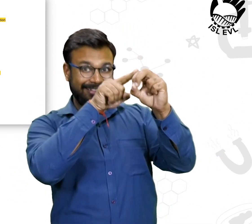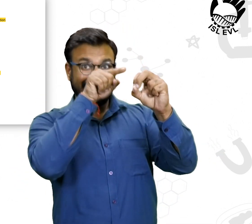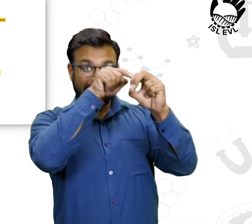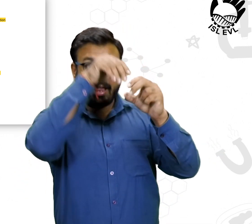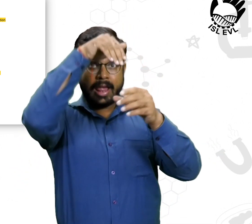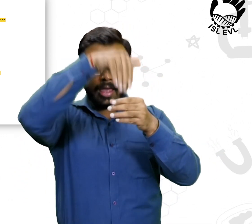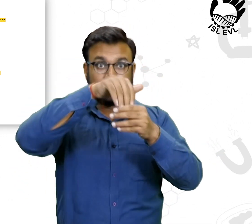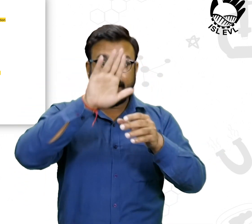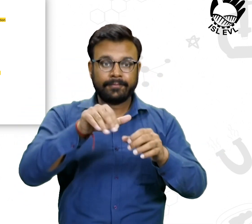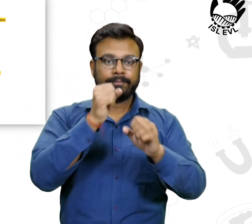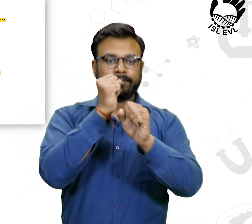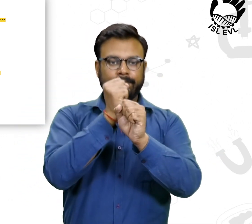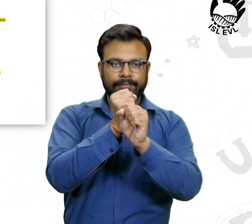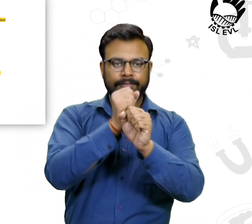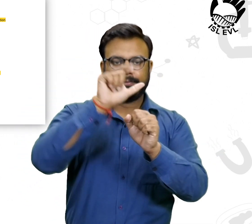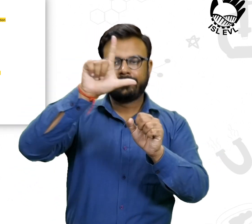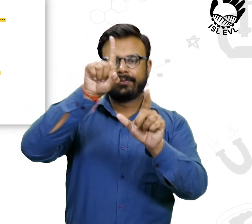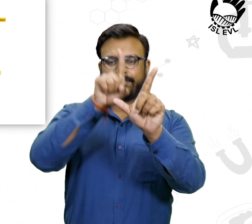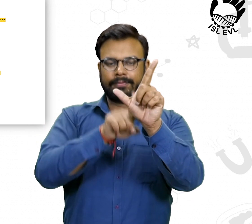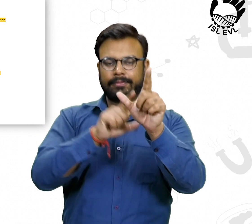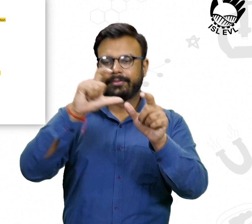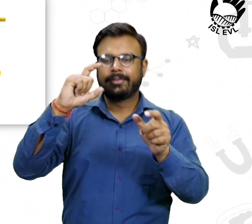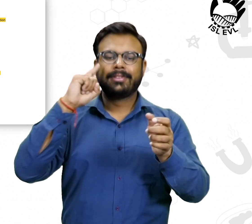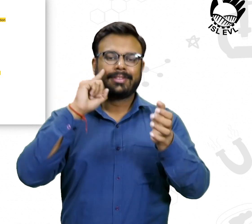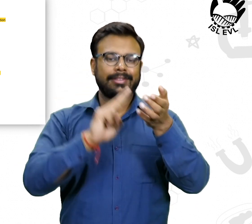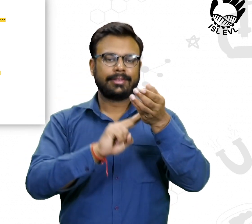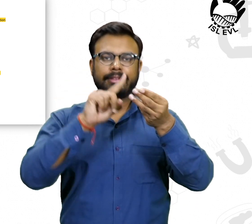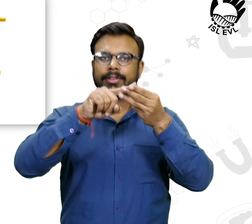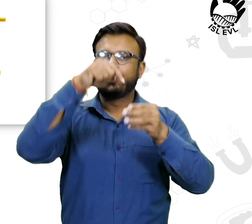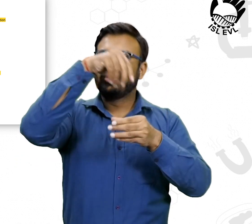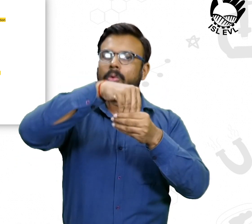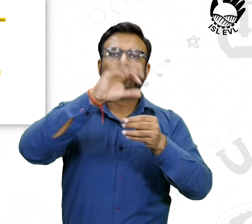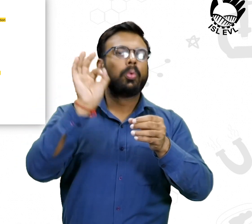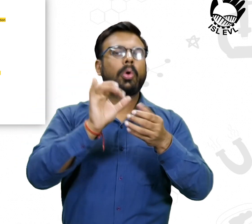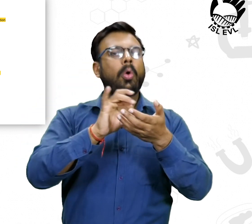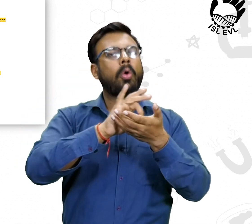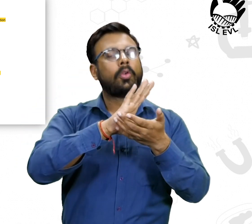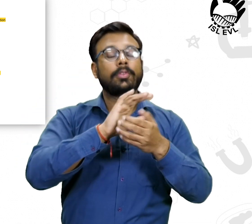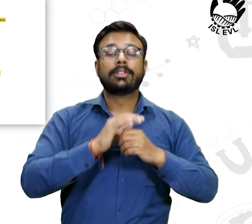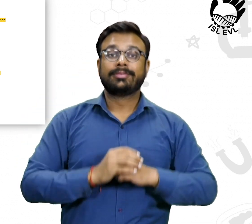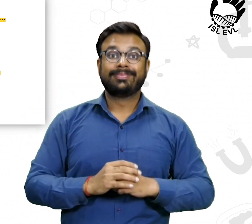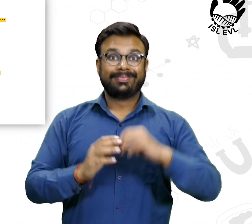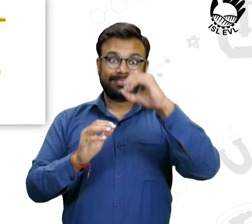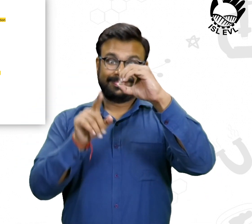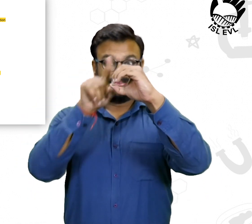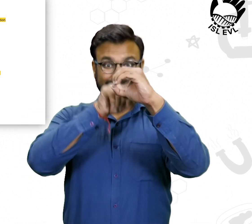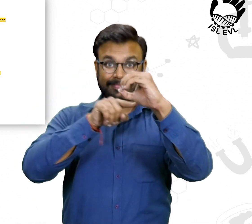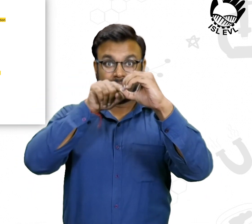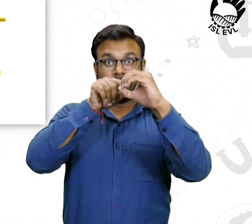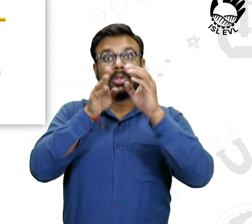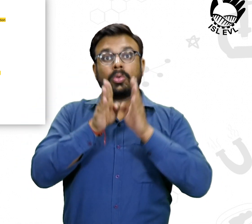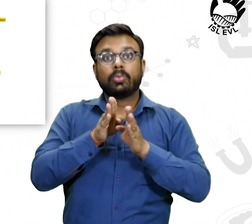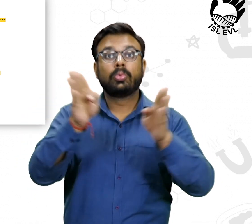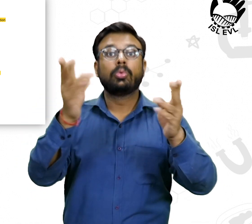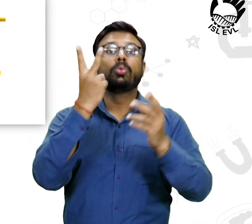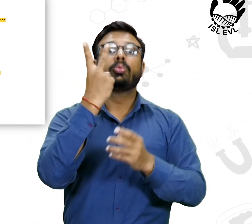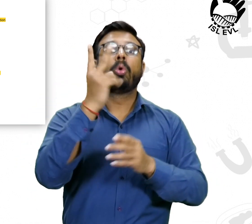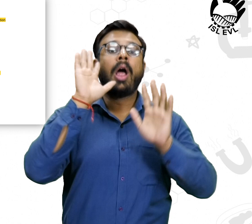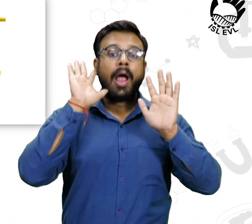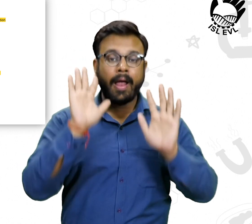These amino acids, except for glycine, exist in